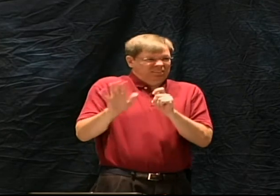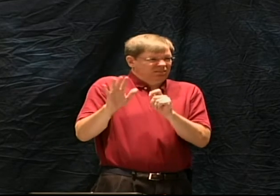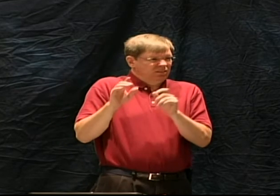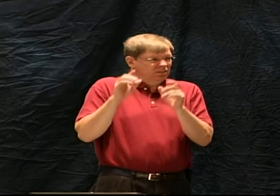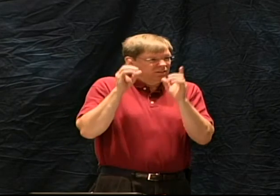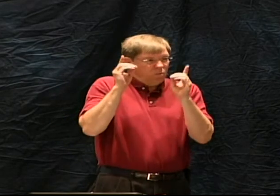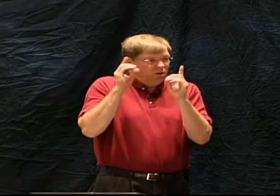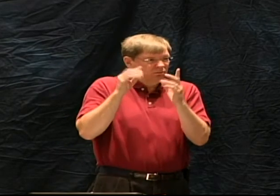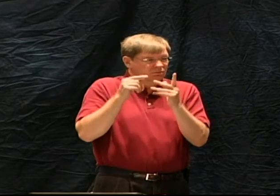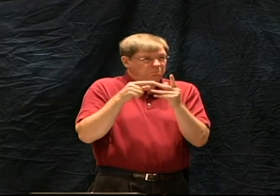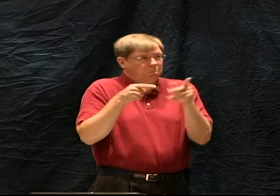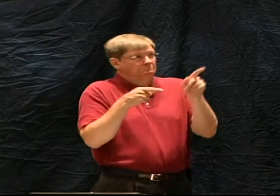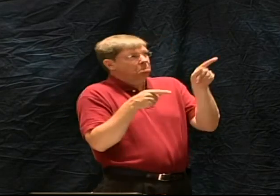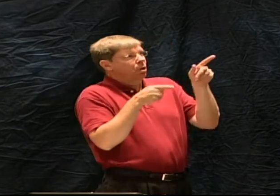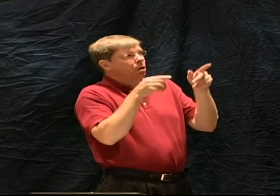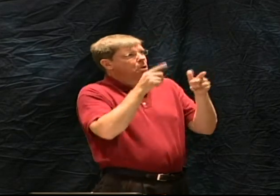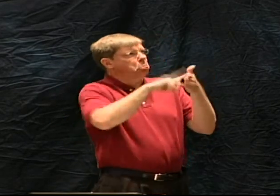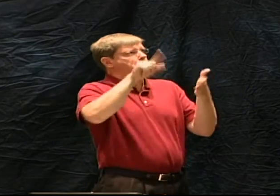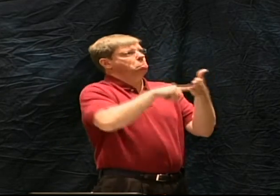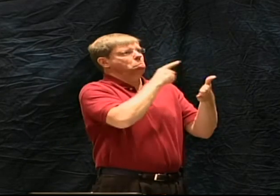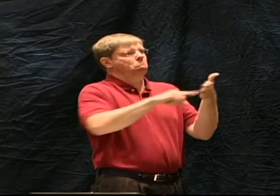people in Africa. It must have been.